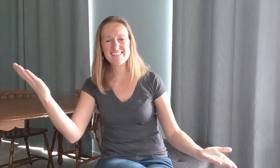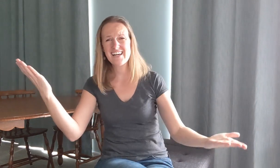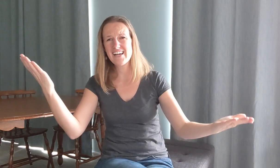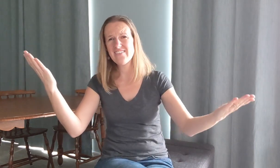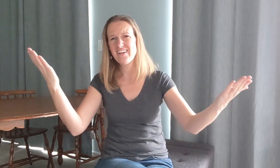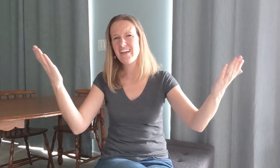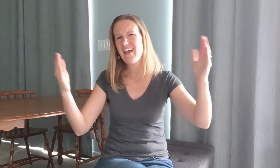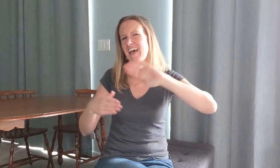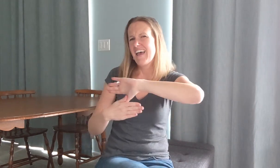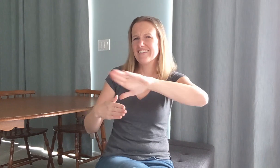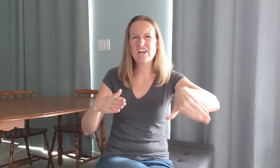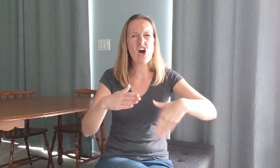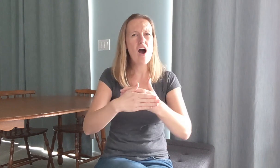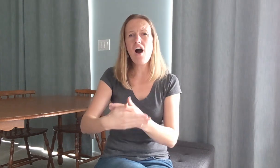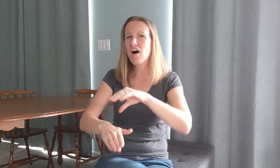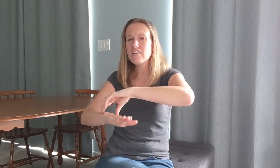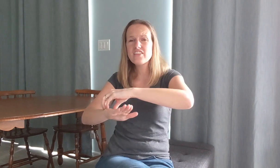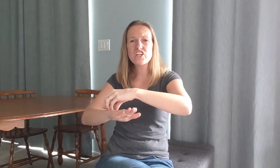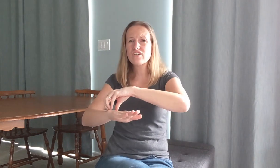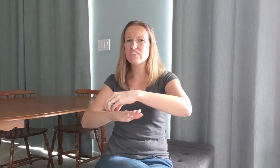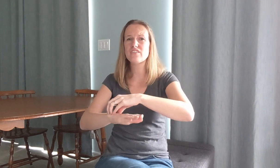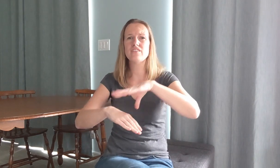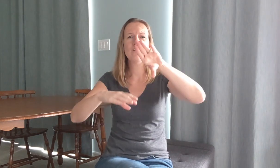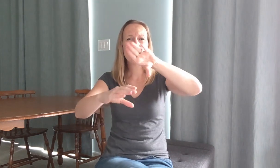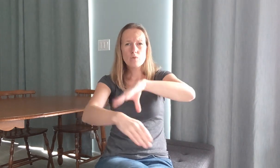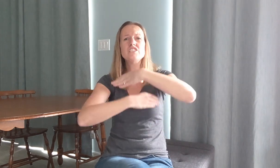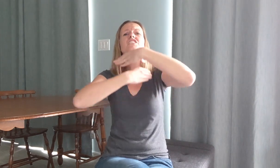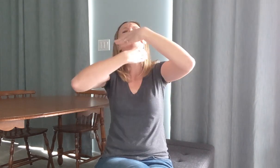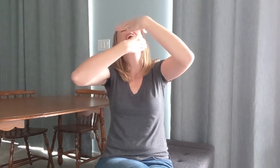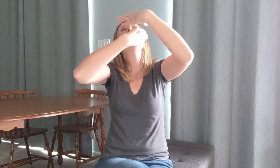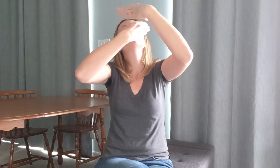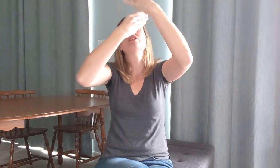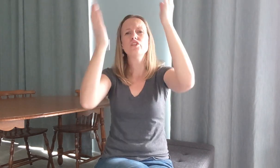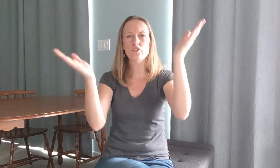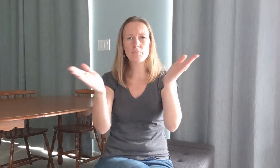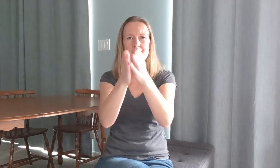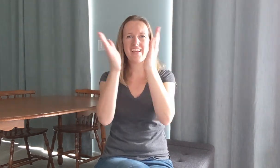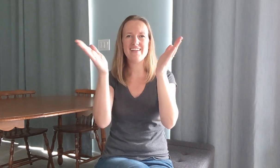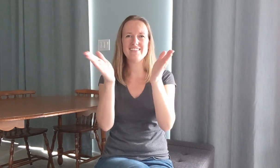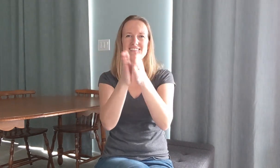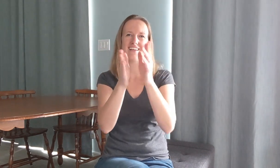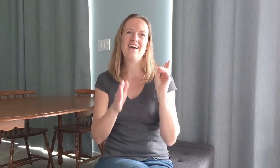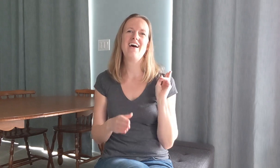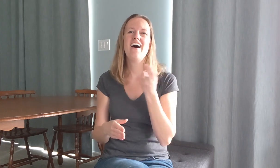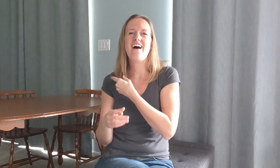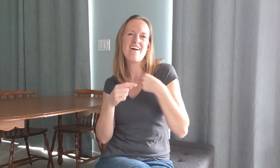time and all the earth will shout your praise our